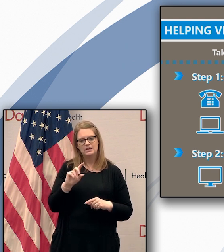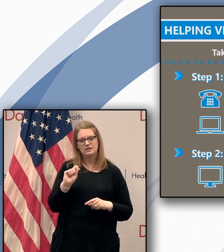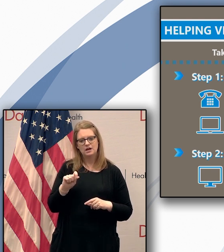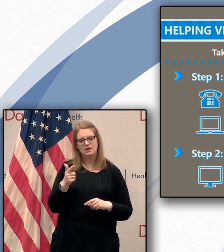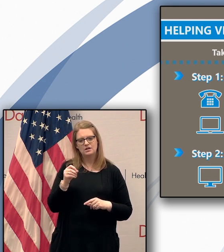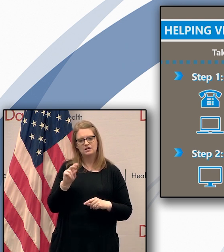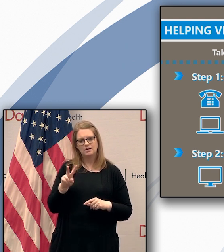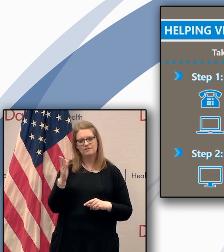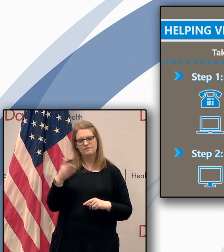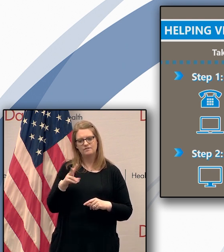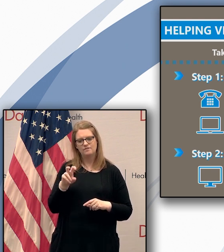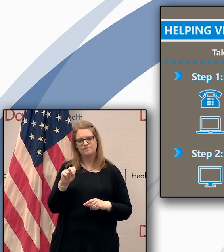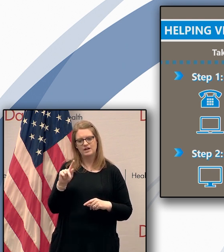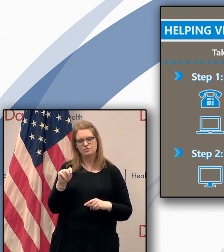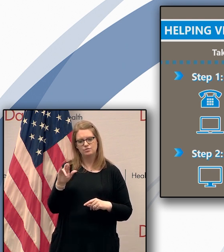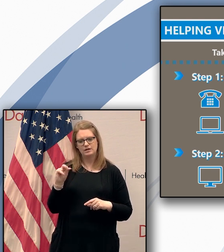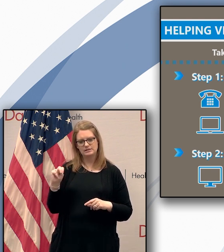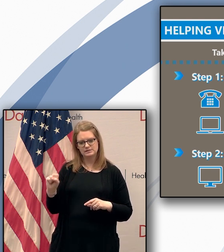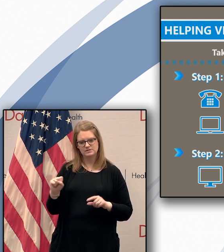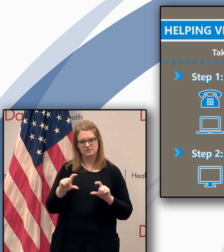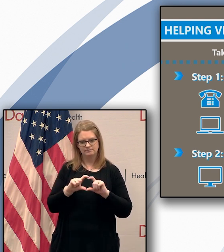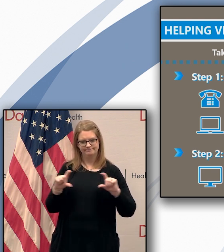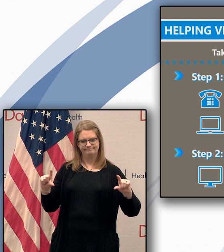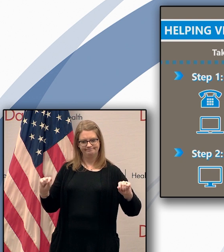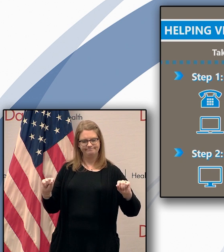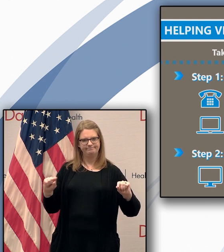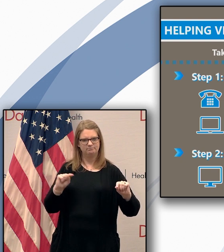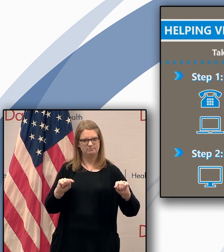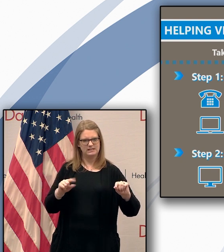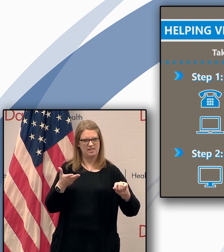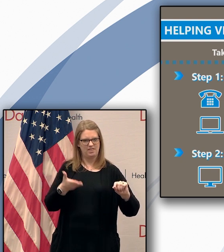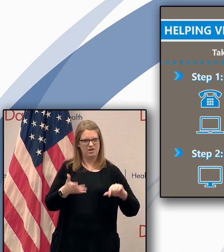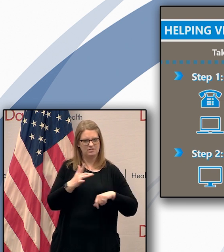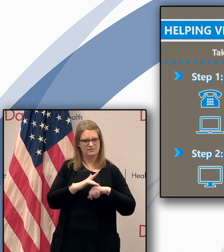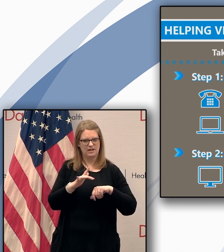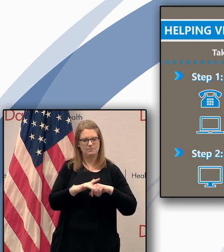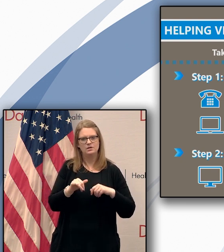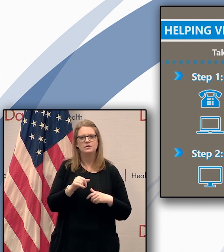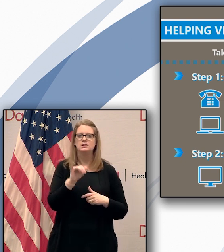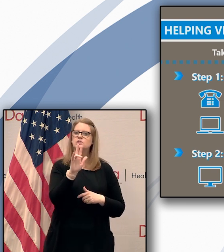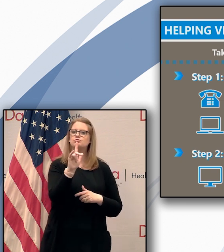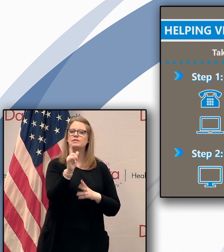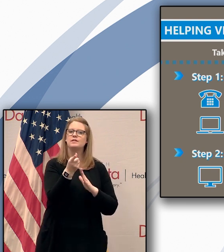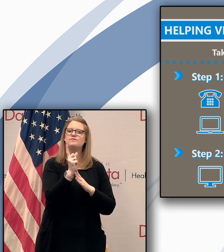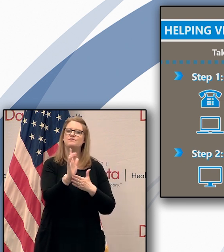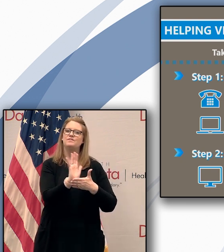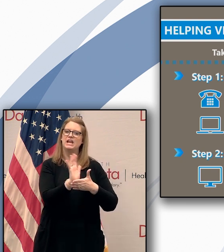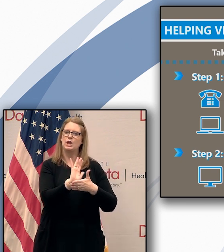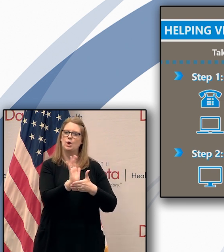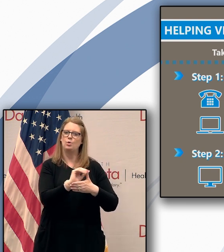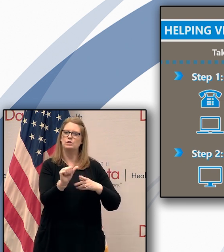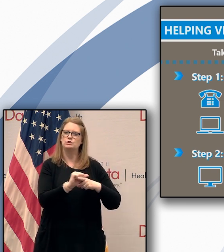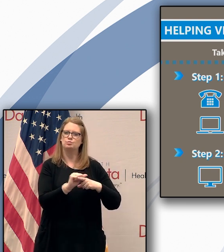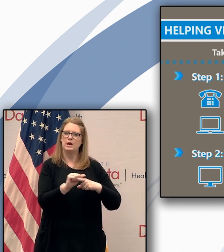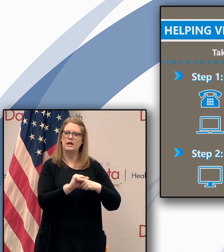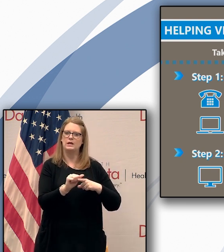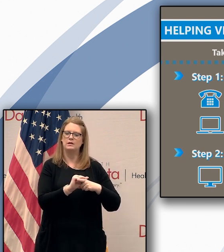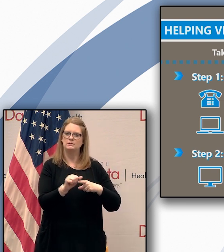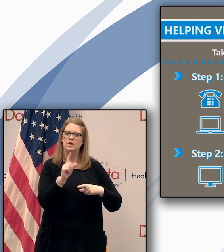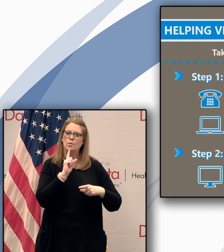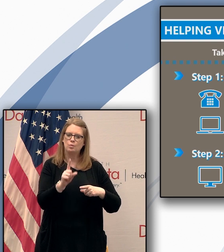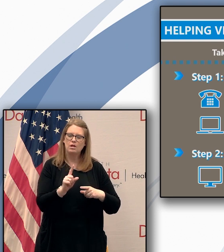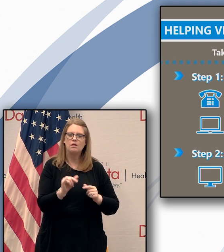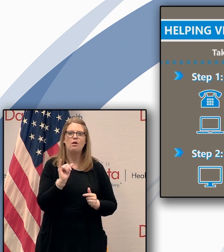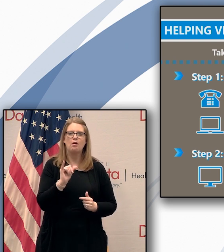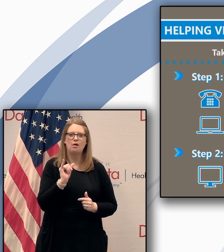on the Commissioner's Challenge in the top ribbon. The video that you'll see the 23 minute online training is designed to empower viewers with